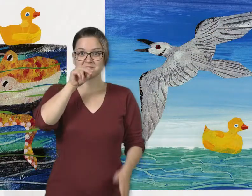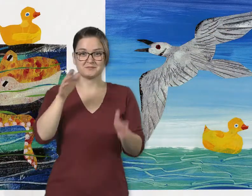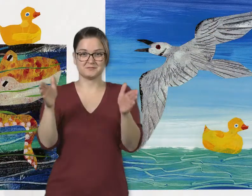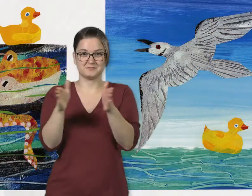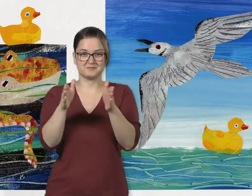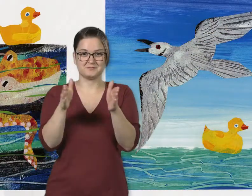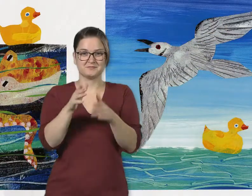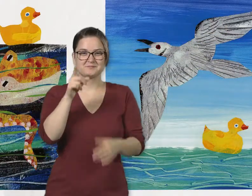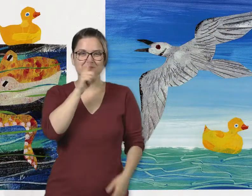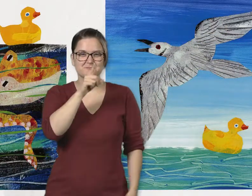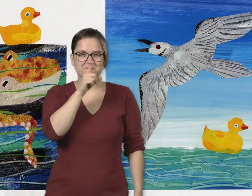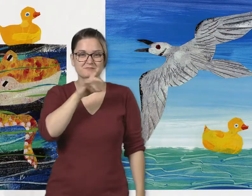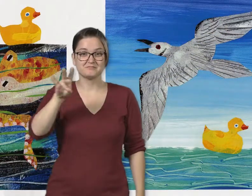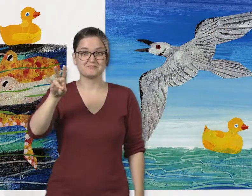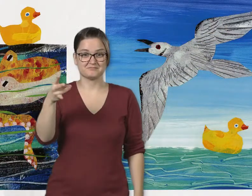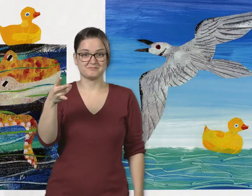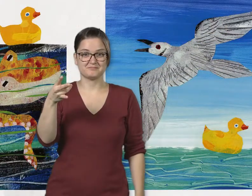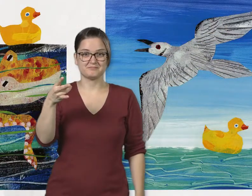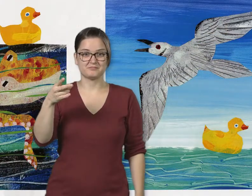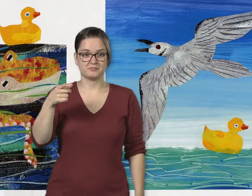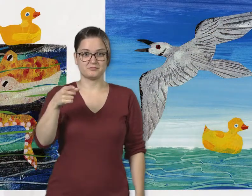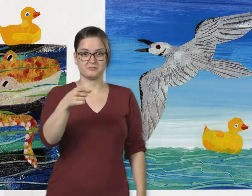The seventh little rubber duck drifts up.